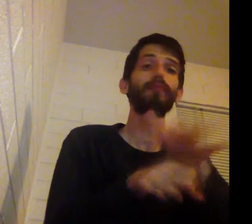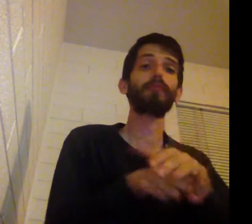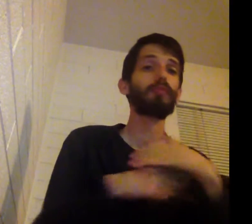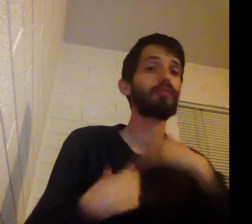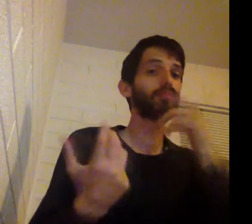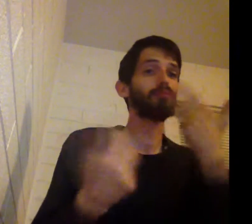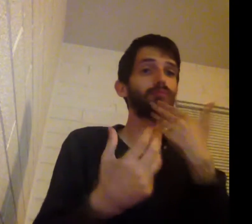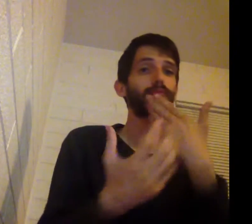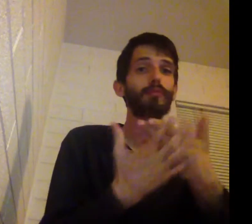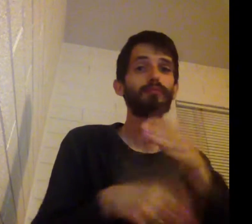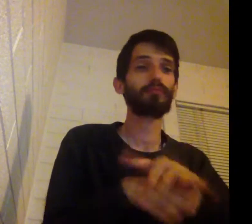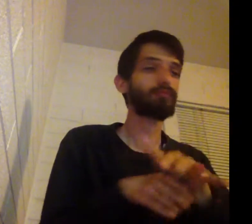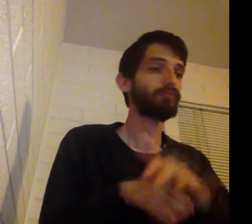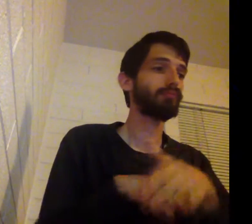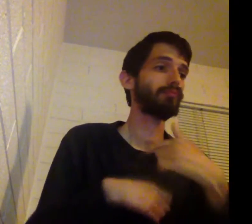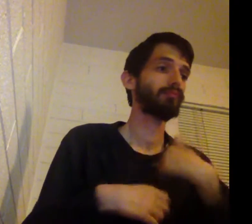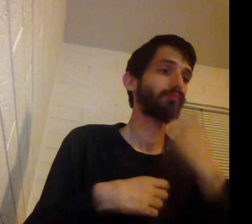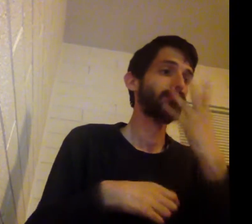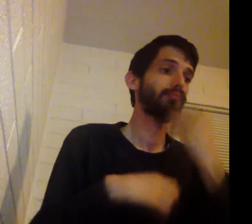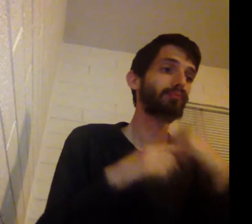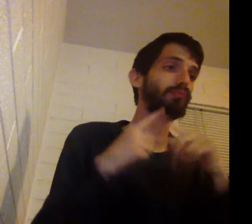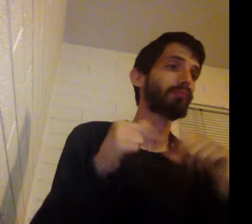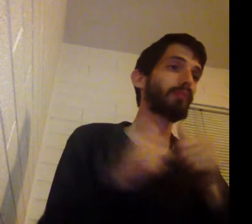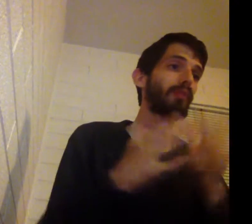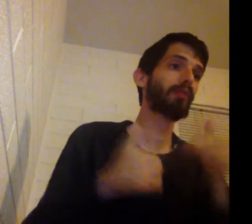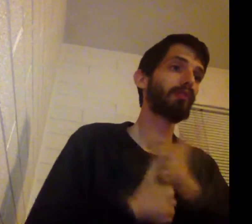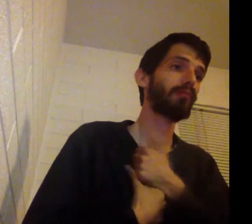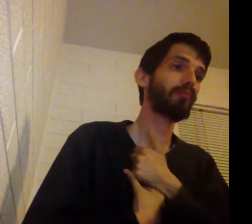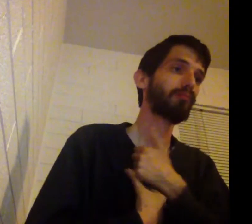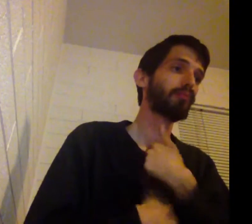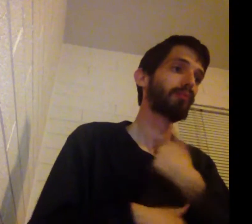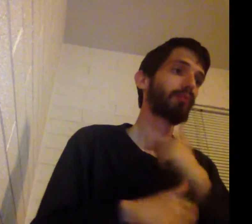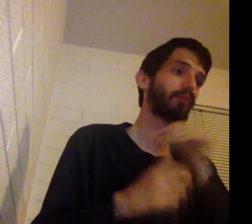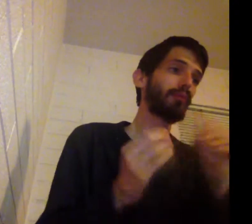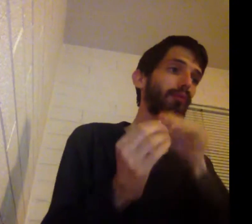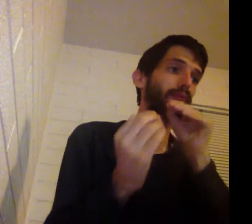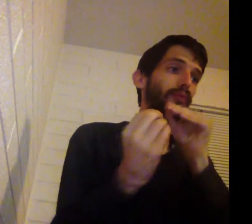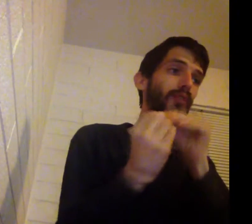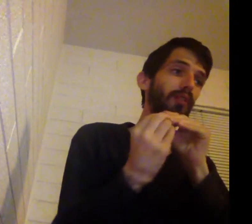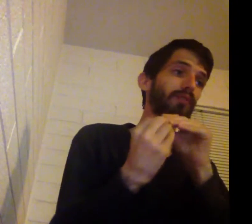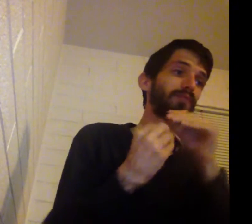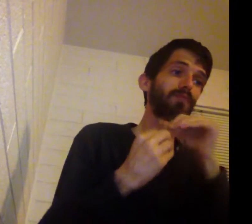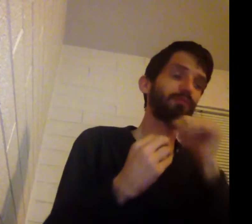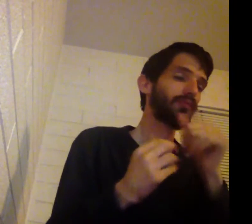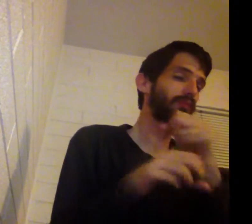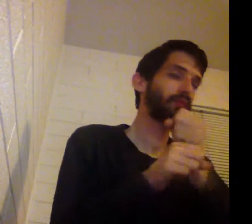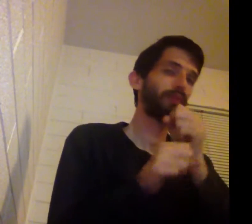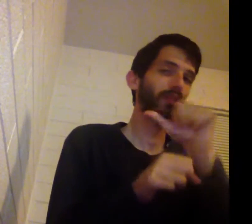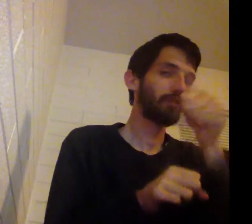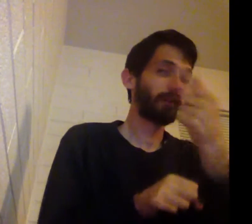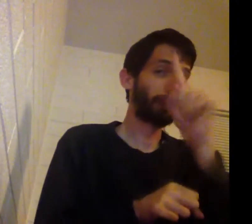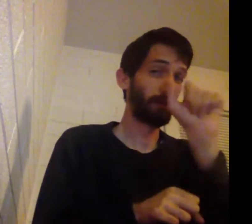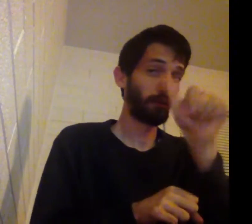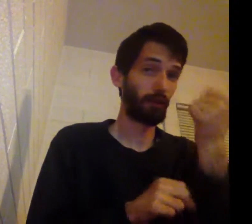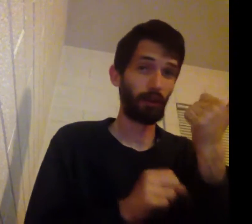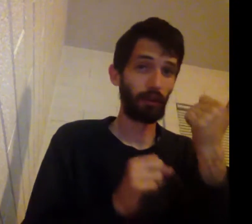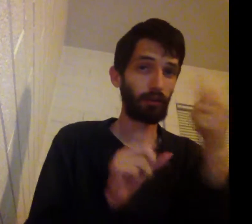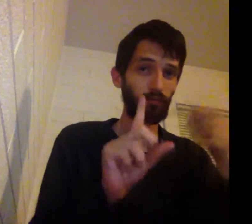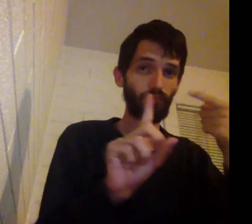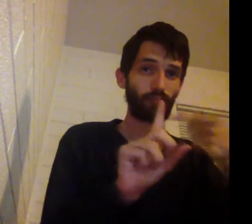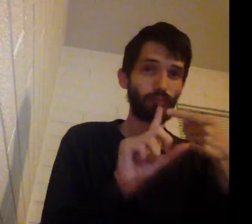want good enough, I can't sleep, can't breathe without you I'll purport your money or kiss, it doesn't make sense to anybody else